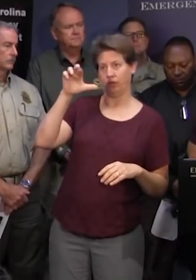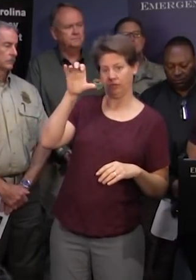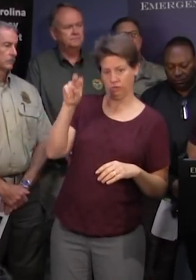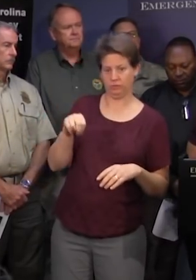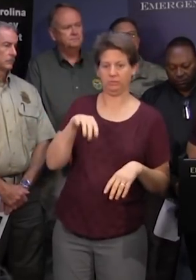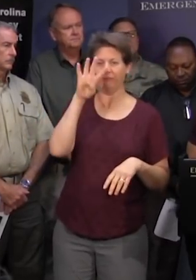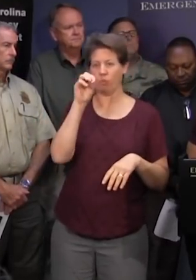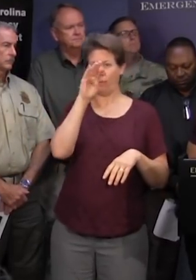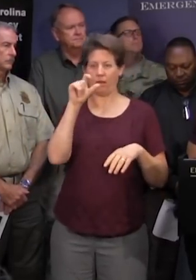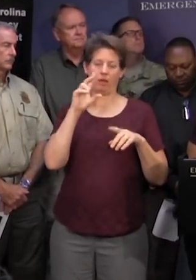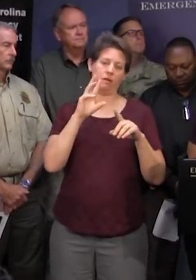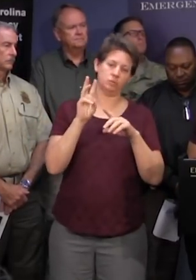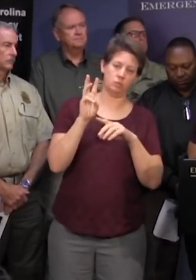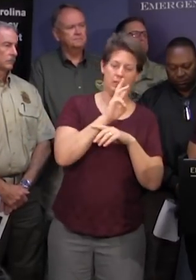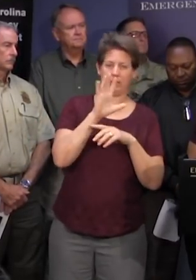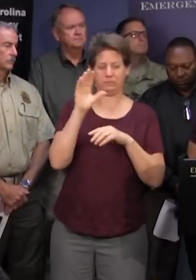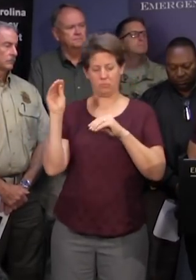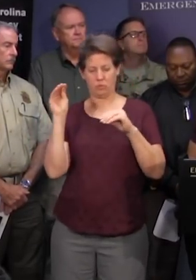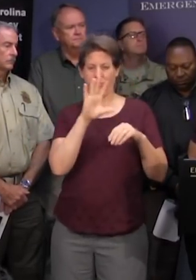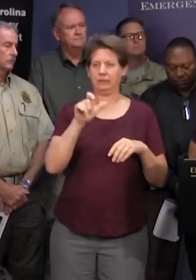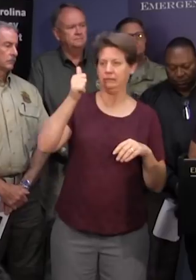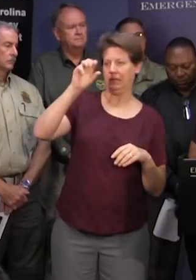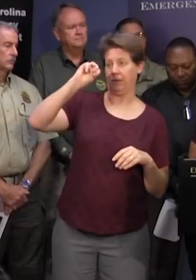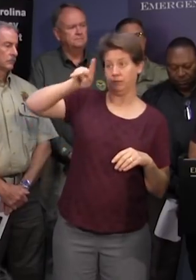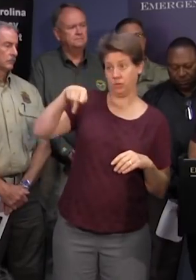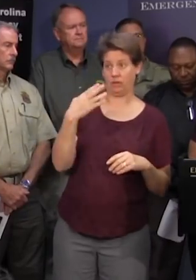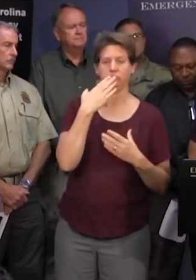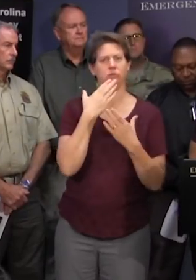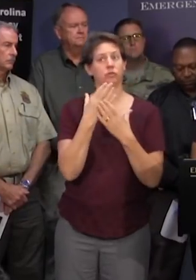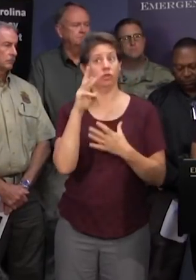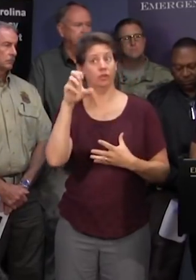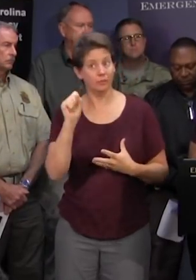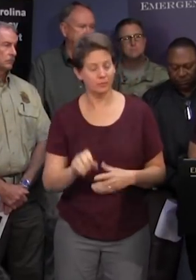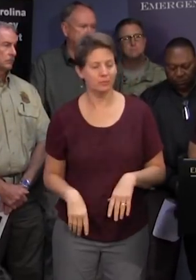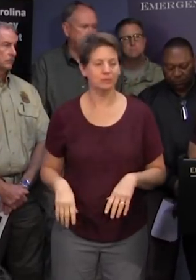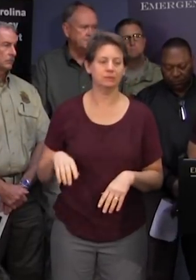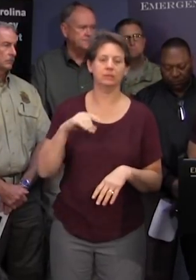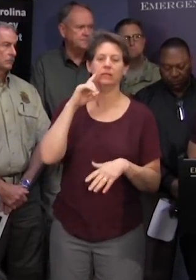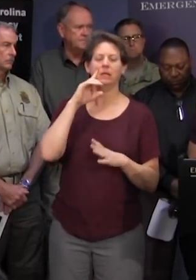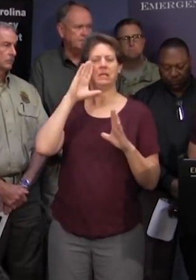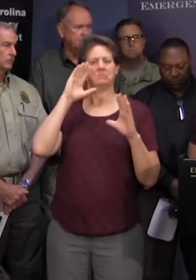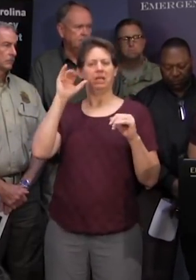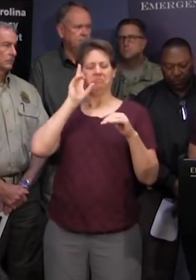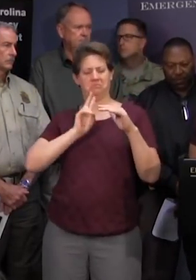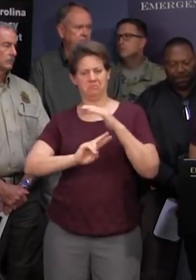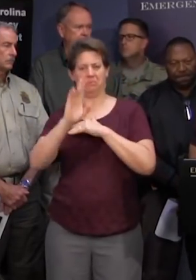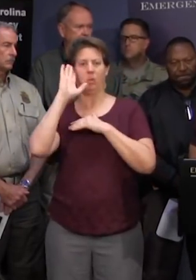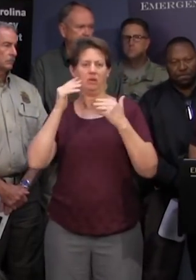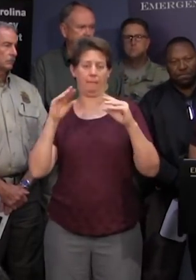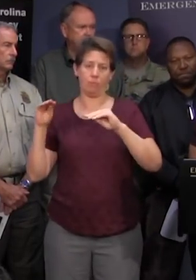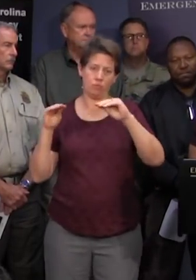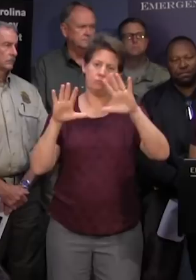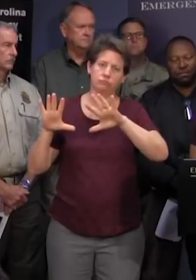finally picking up speed moving west northwest at 10 miles an hour which is certainly good news it is expected to accelerate northward across the upstate